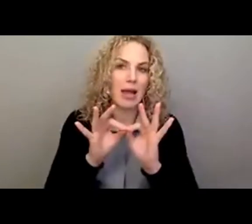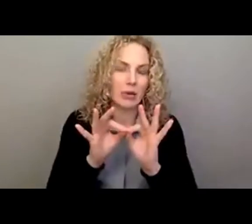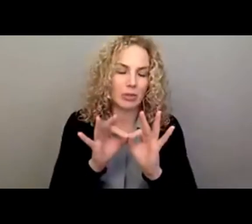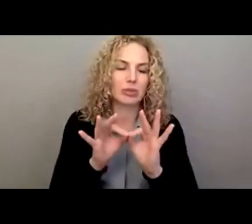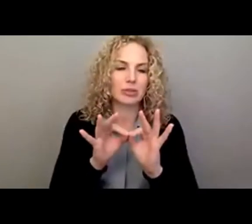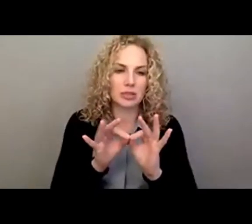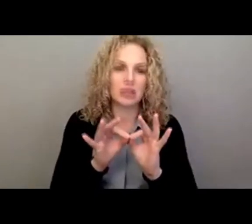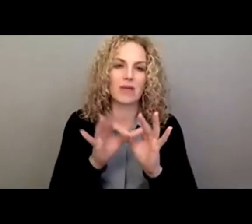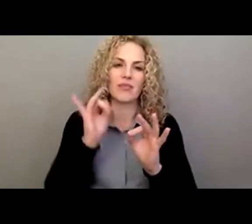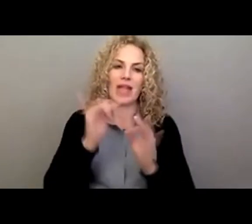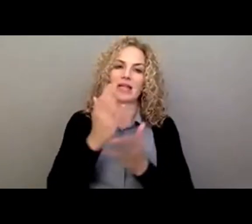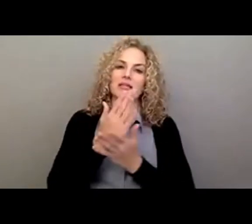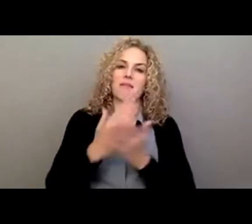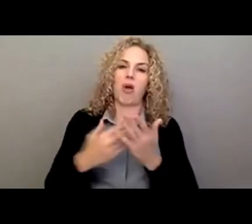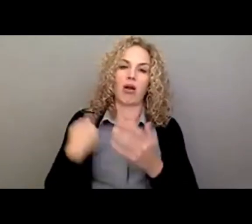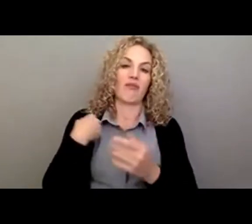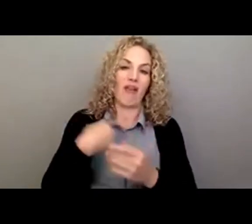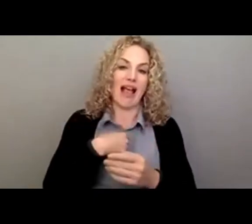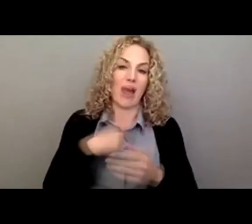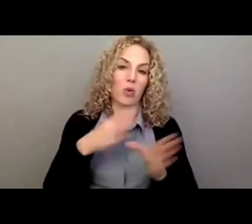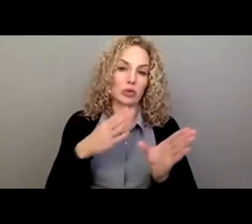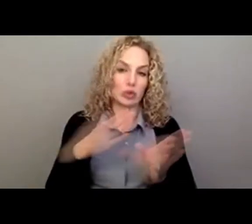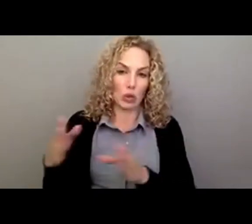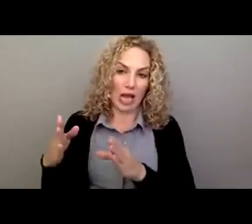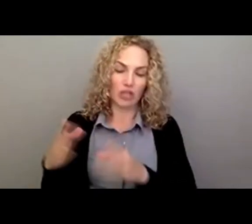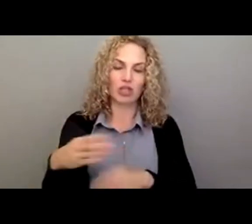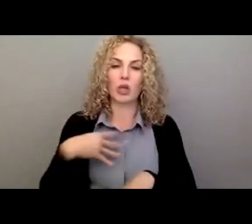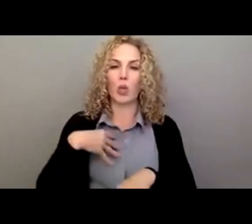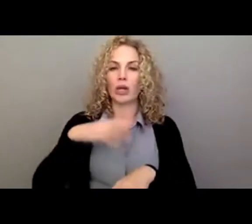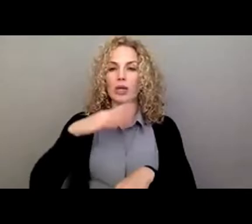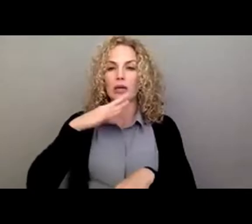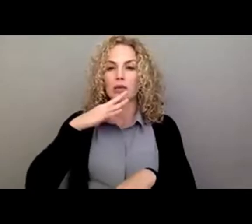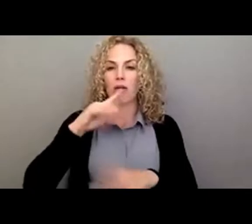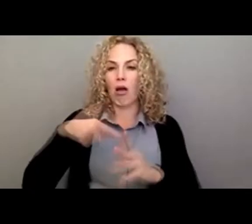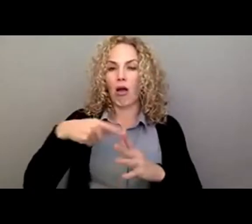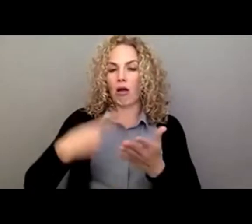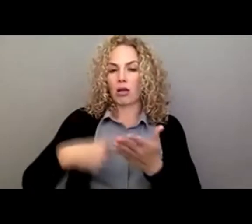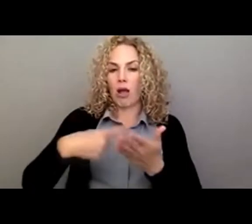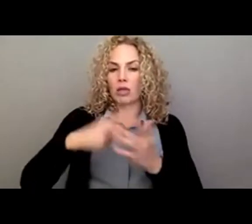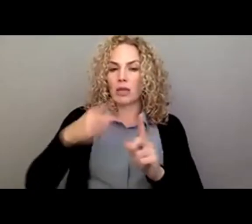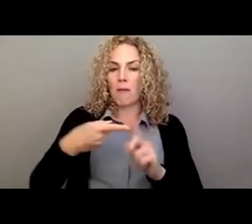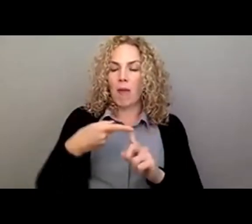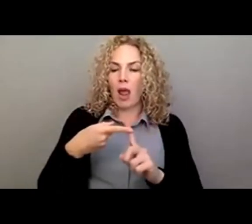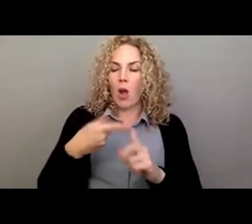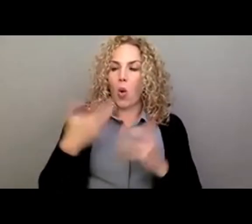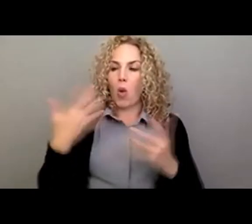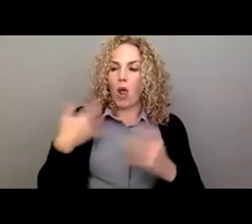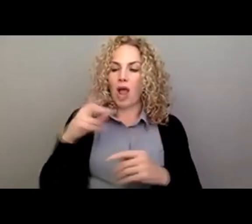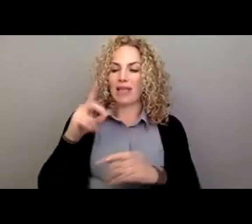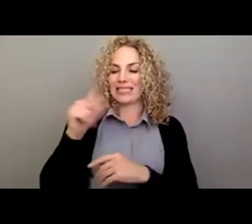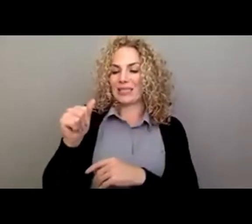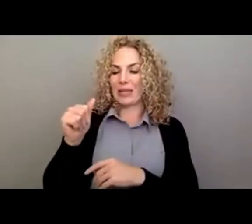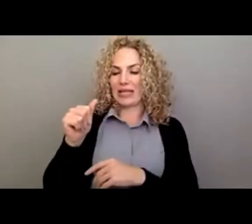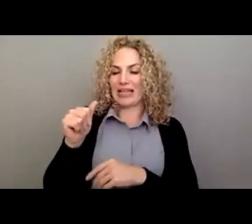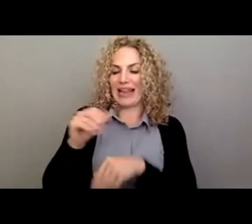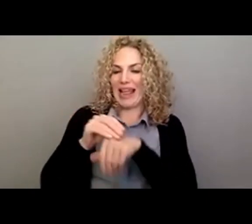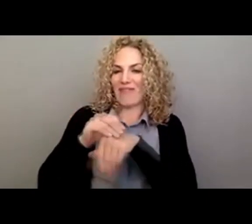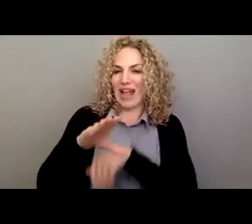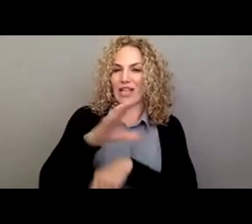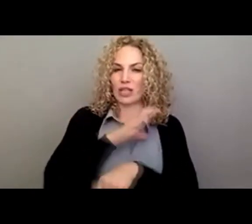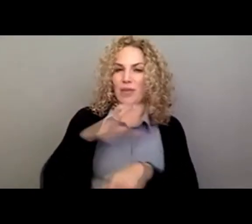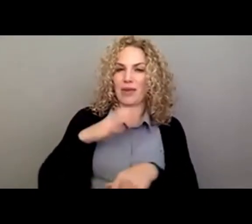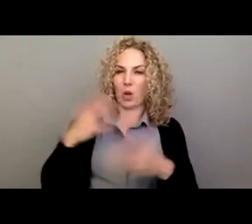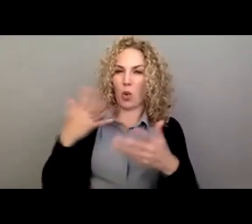part of our strategy. Because we talked about the earlier what our disability advisory committee is charged with.